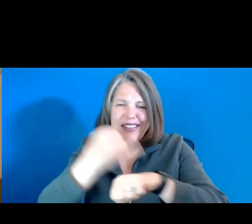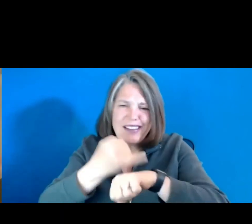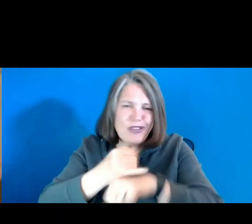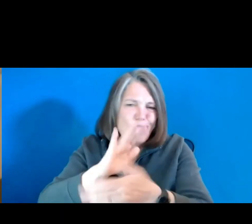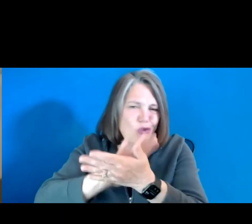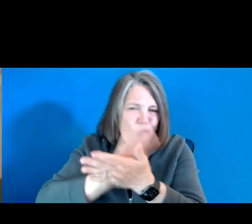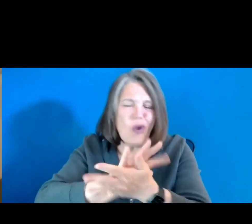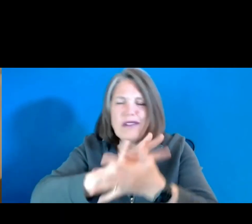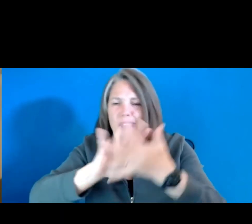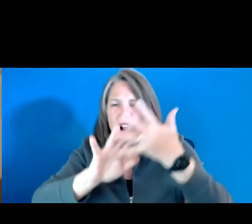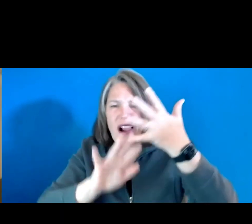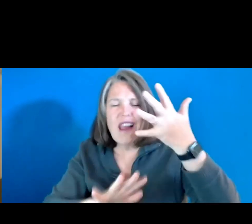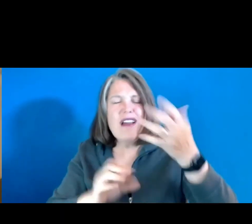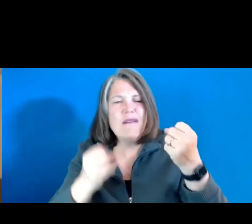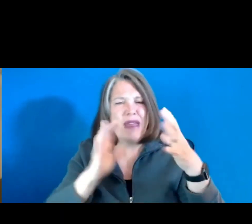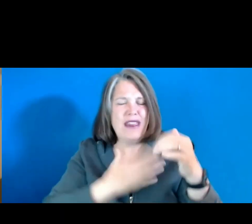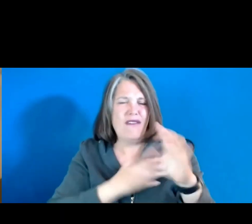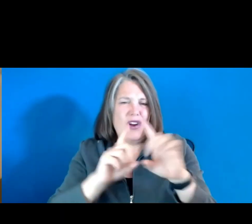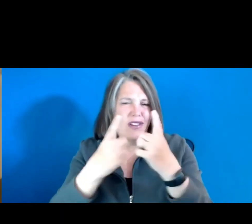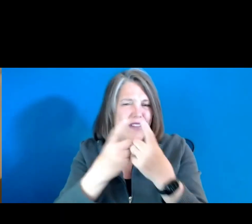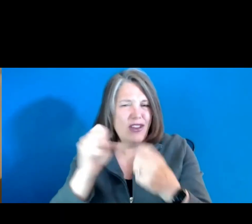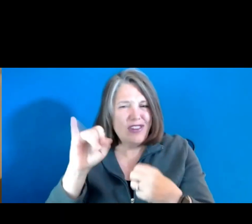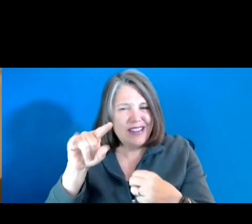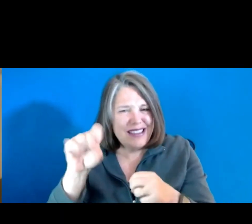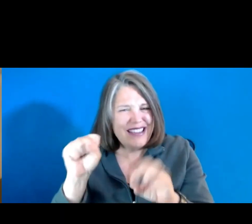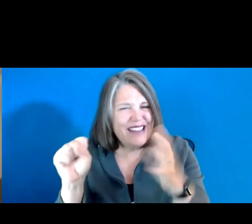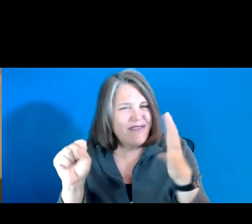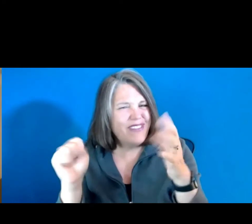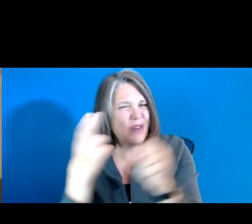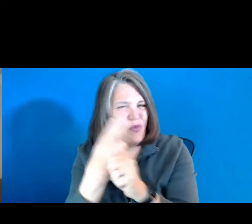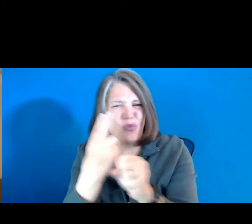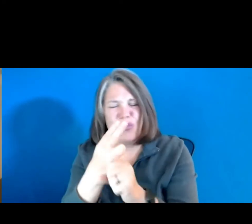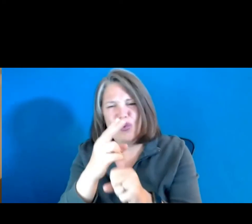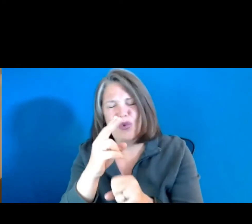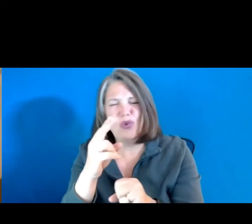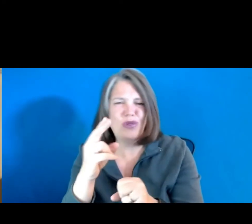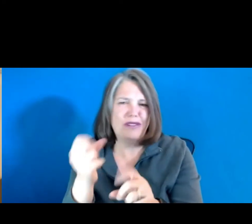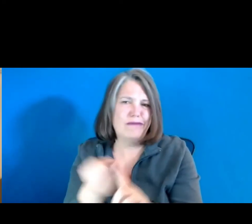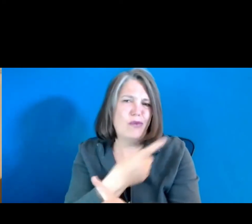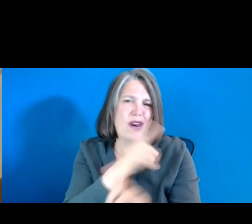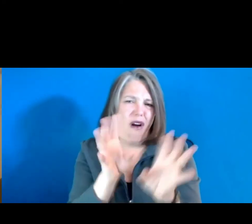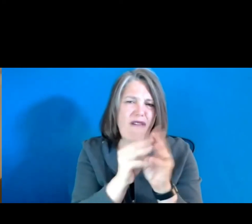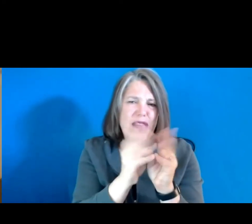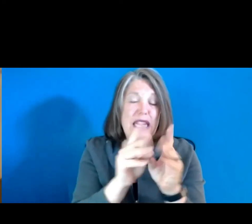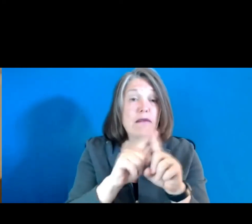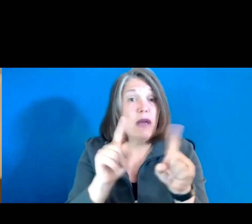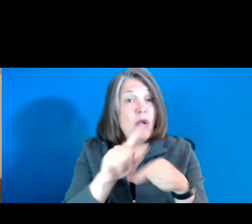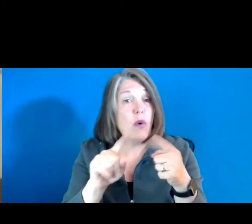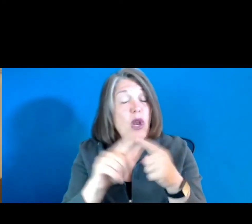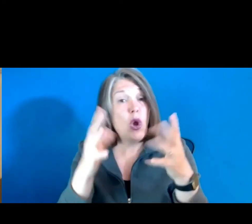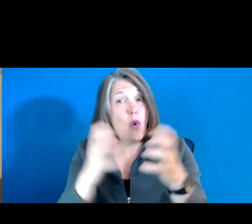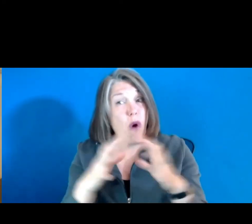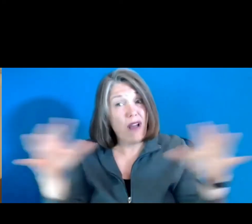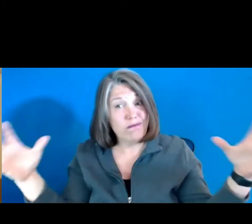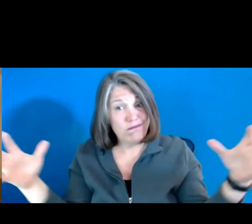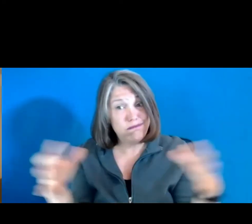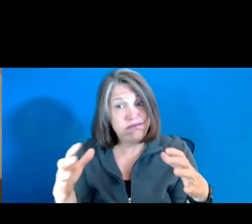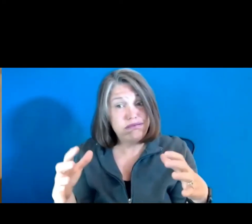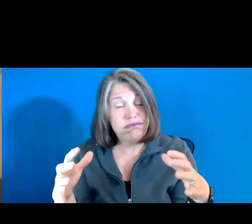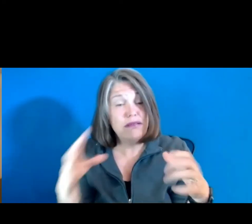many of our divisions and SIGs have done many of those one-offs, but when you want to have a collective